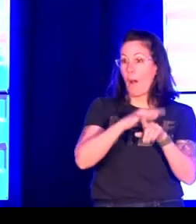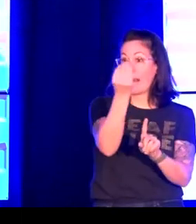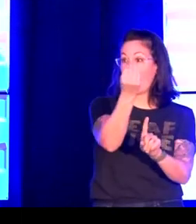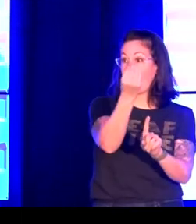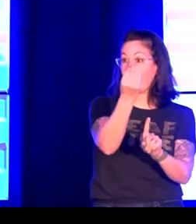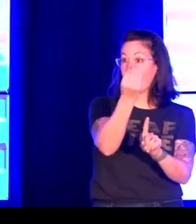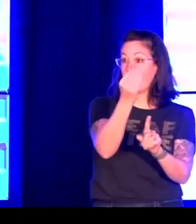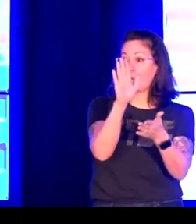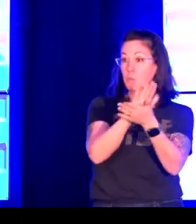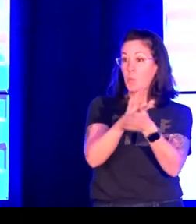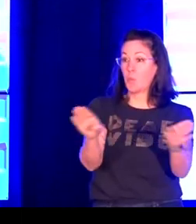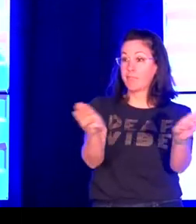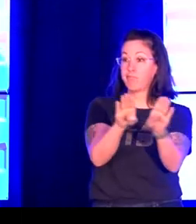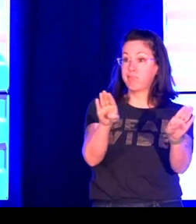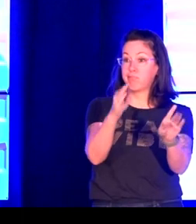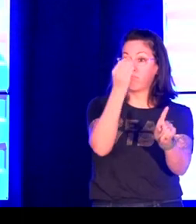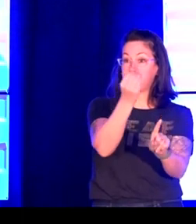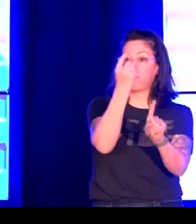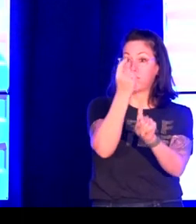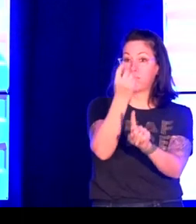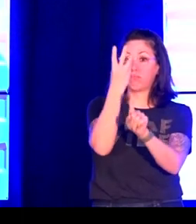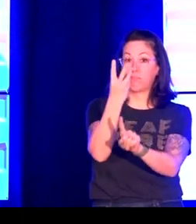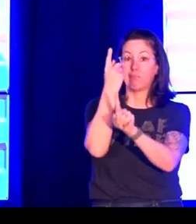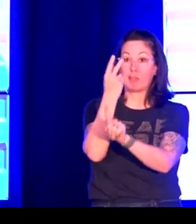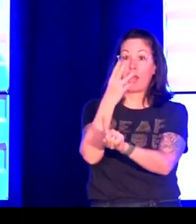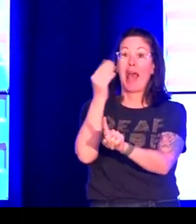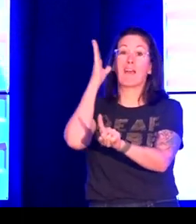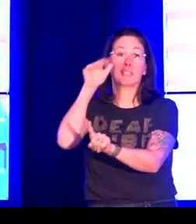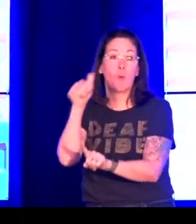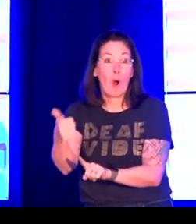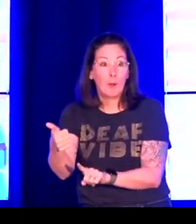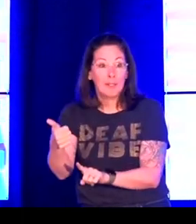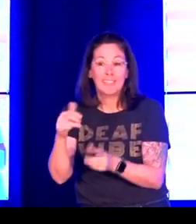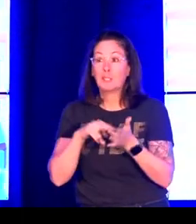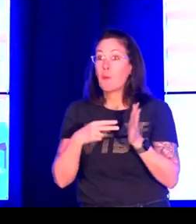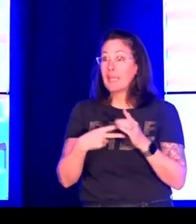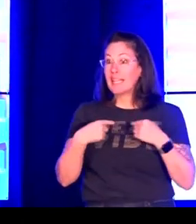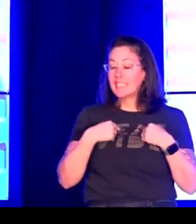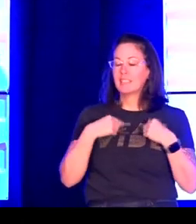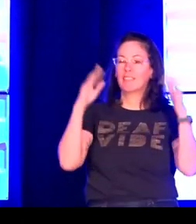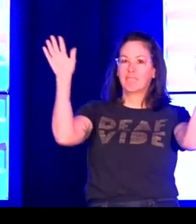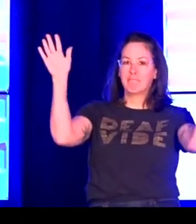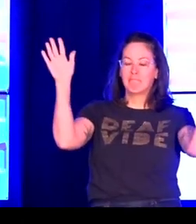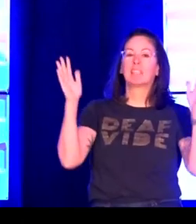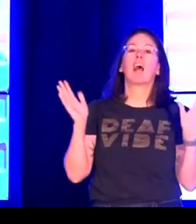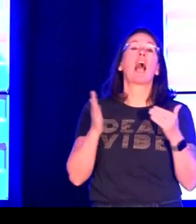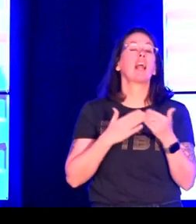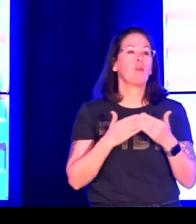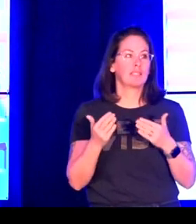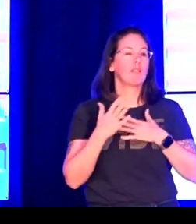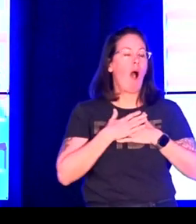hoping to be able to finish my presentation on Monday. But Monday was a snow day here, as was Tuesday,